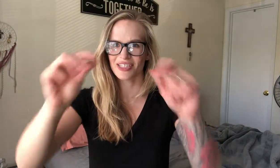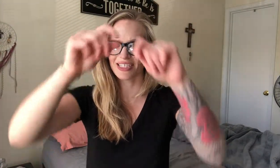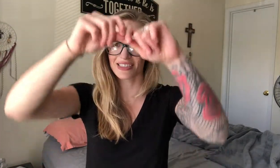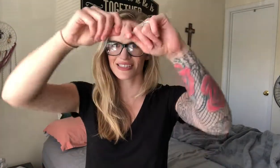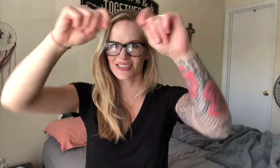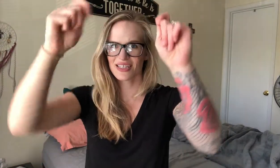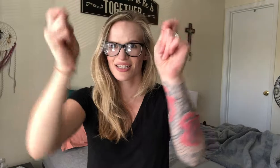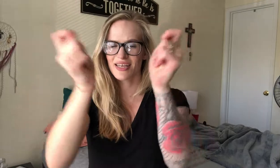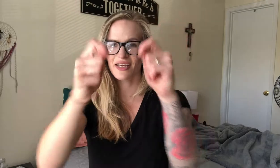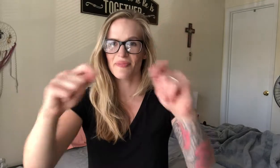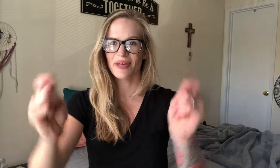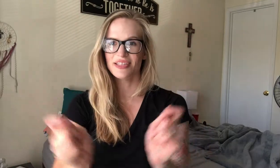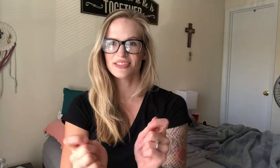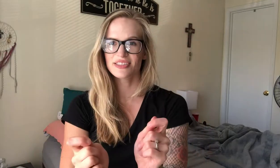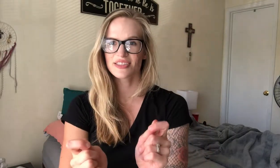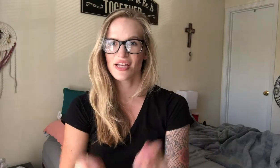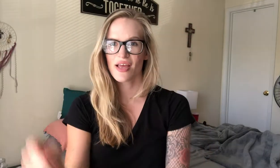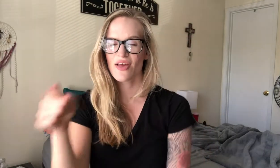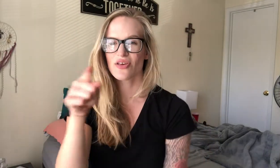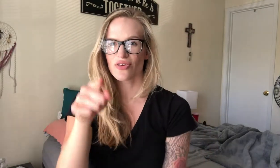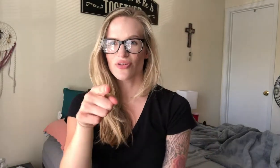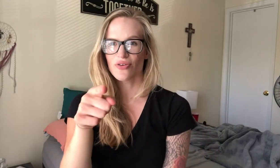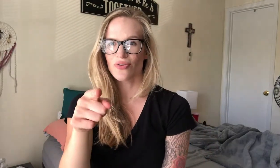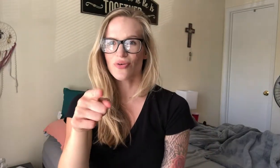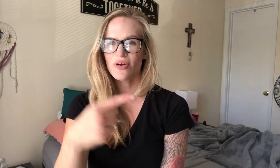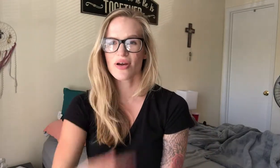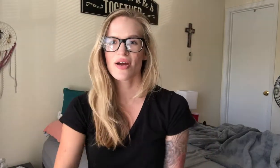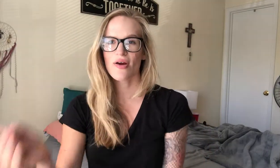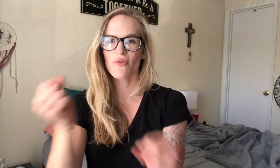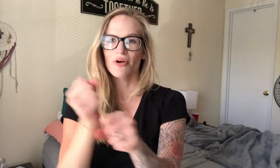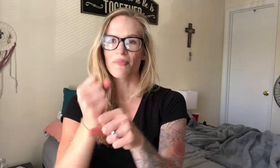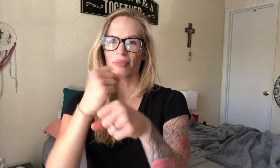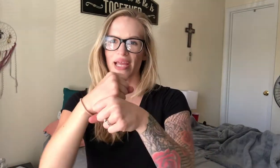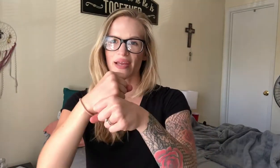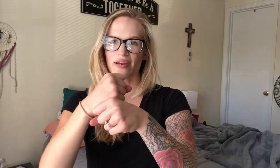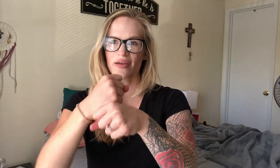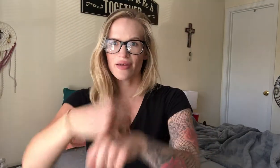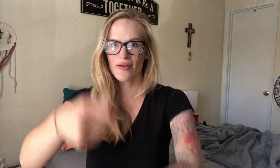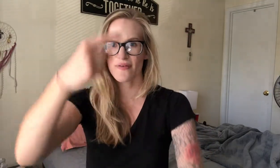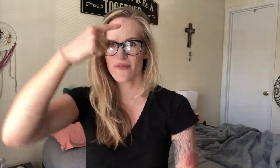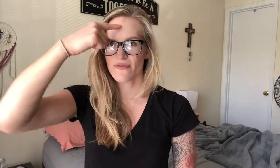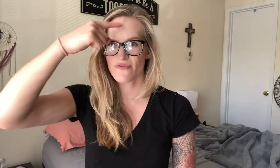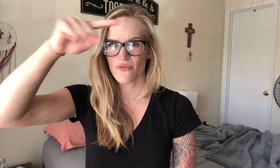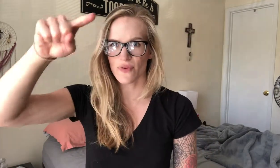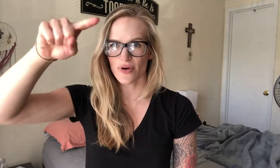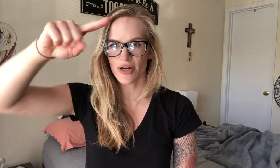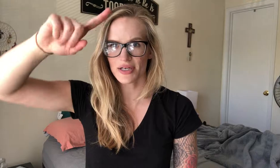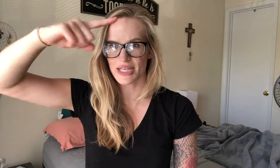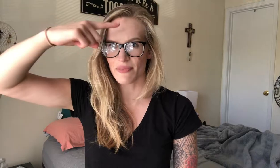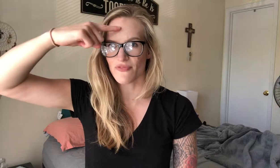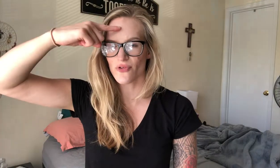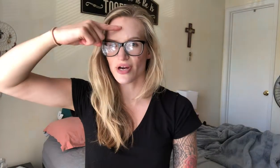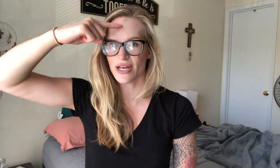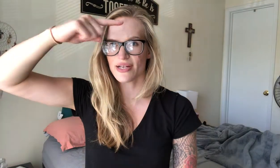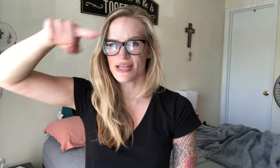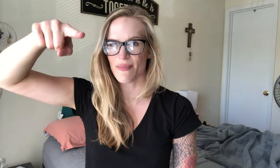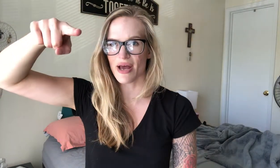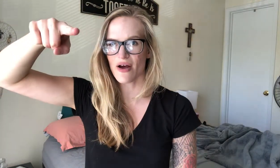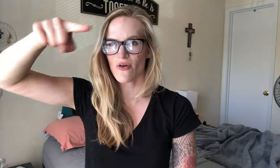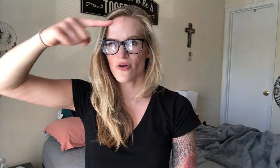your hands. Image. You were made for, tap your forehead, tap out